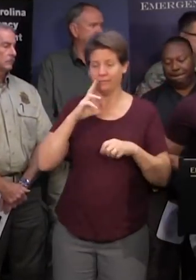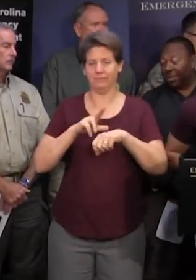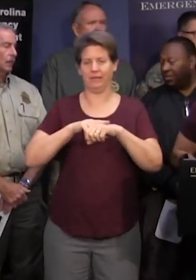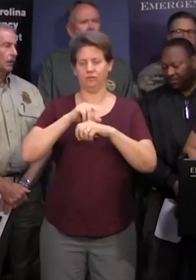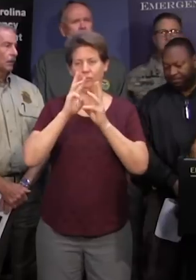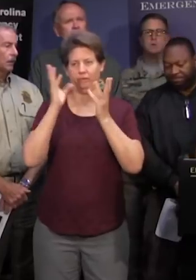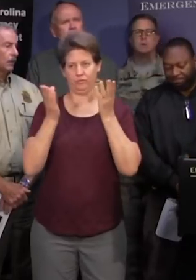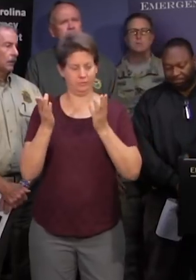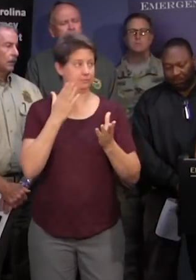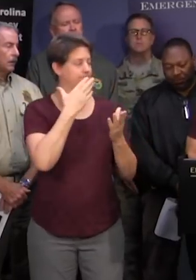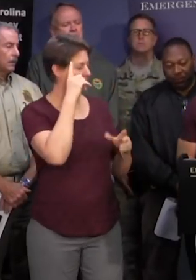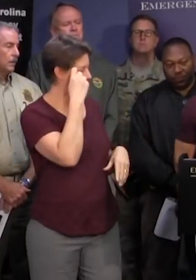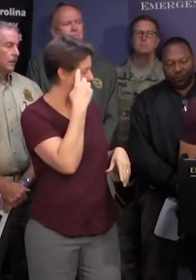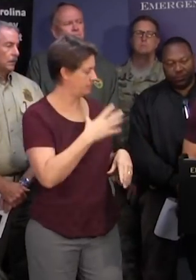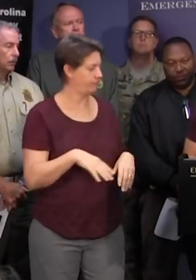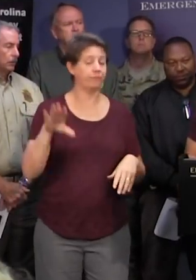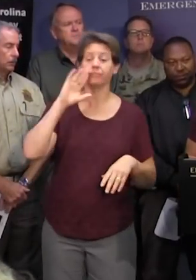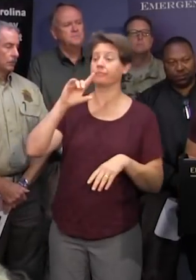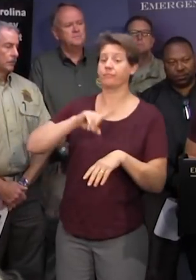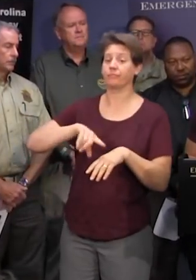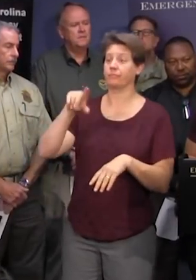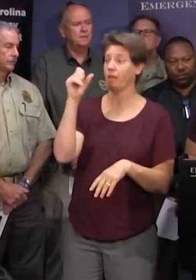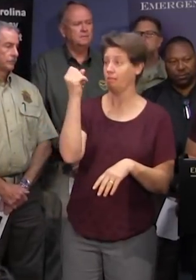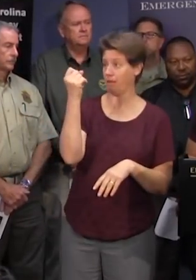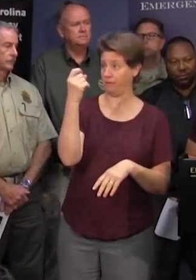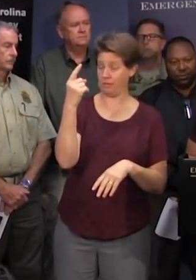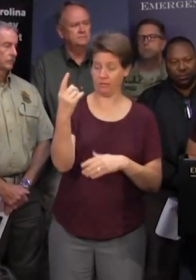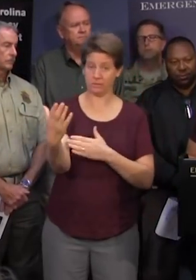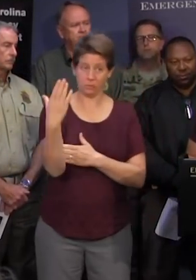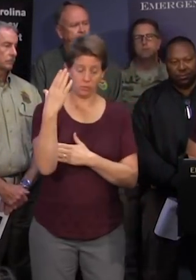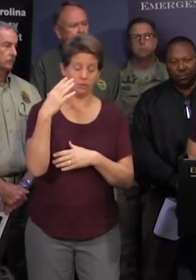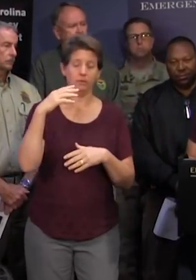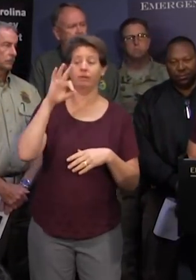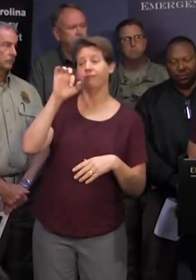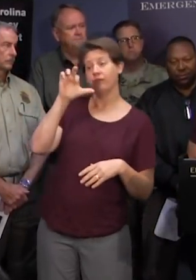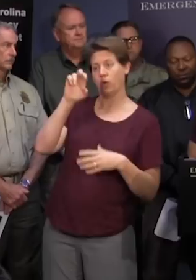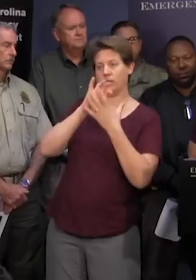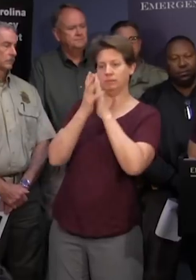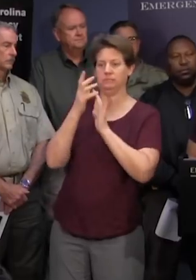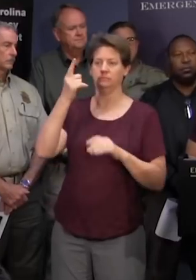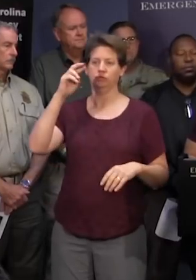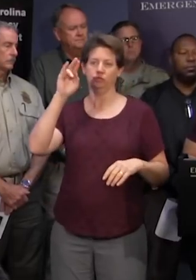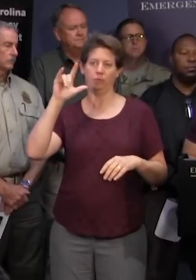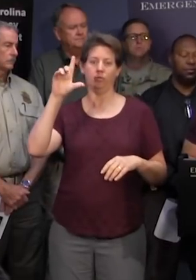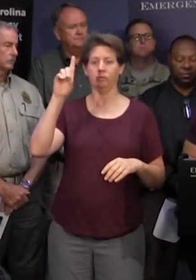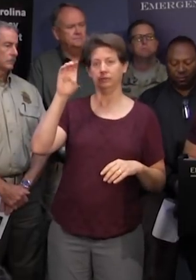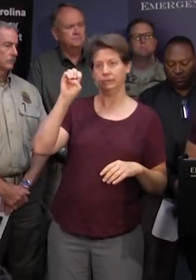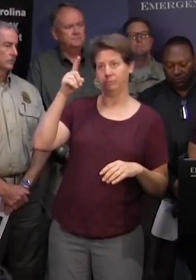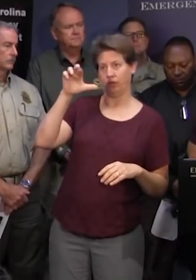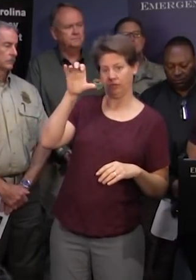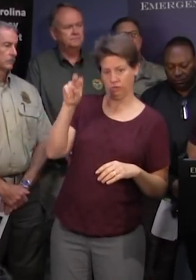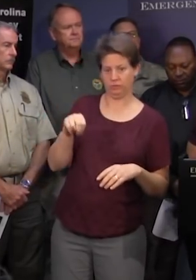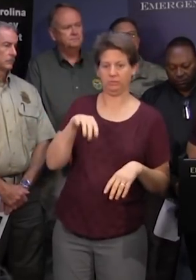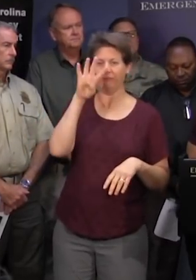Service thank you governor as of the 11 o'clock update Florence was a tropical depression about 40 miles west of Columbia and was